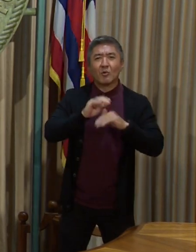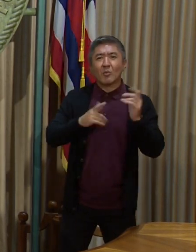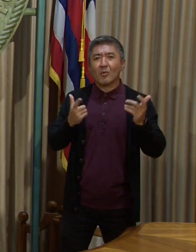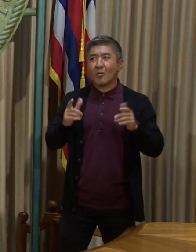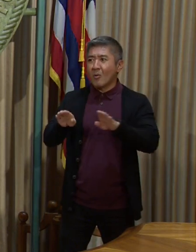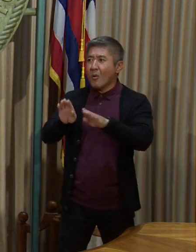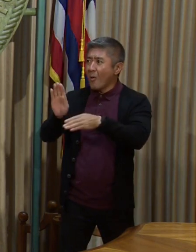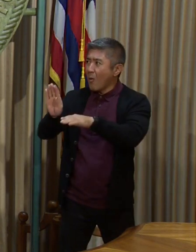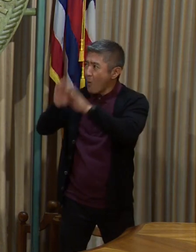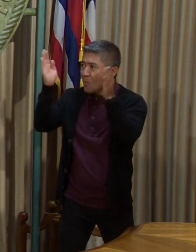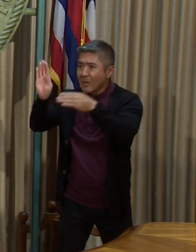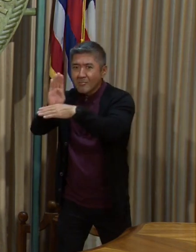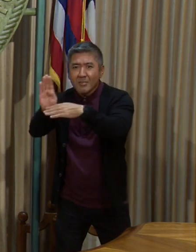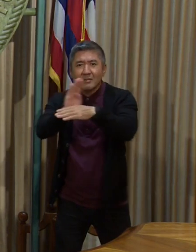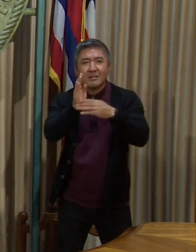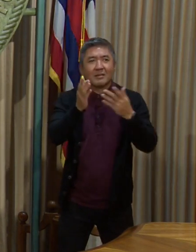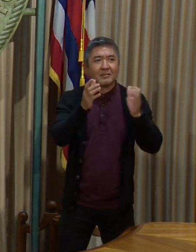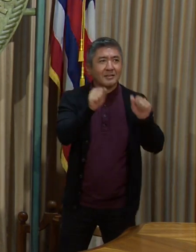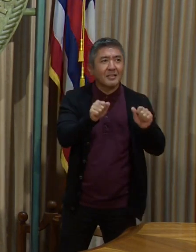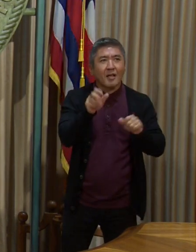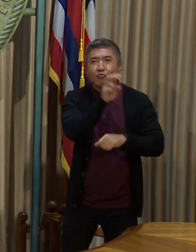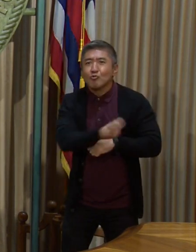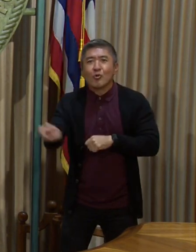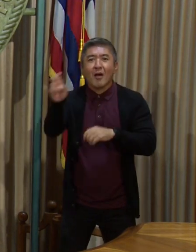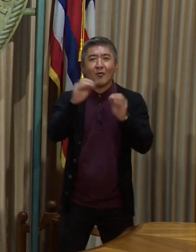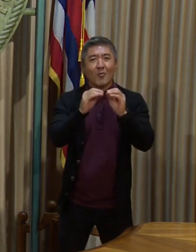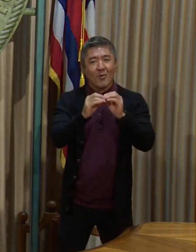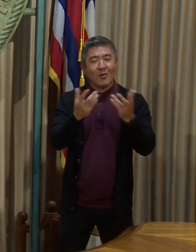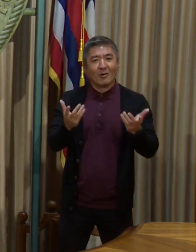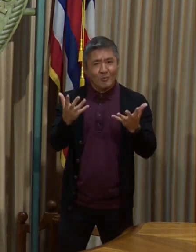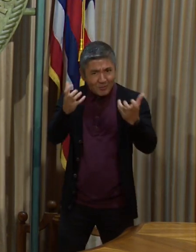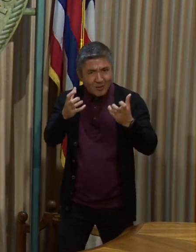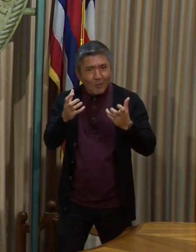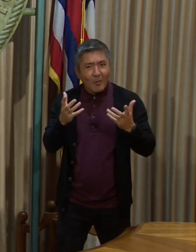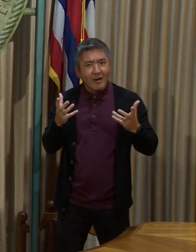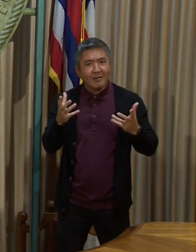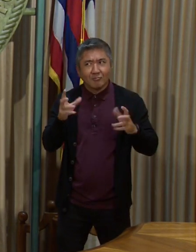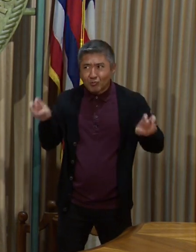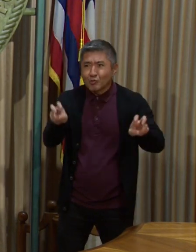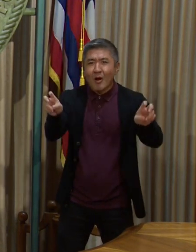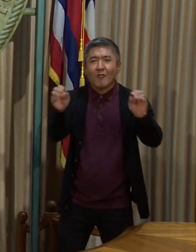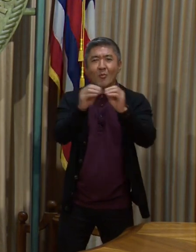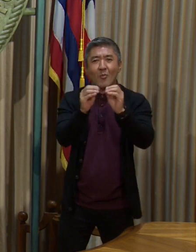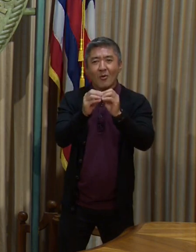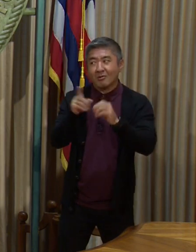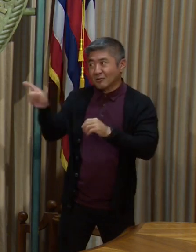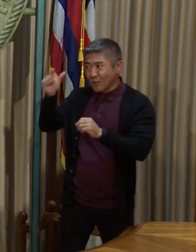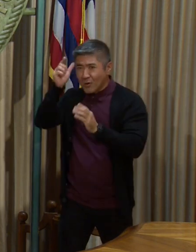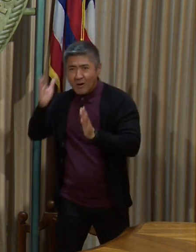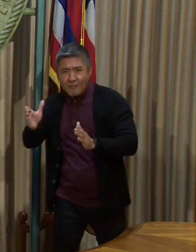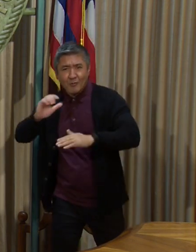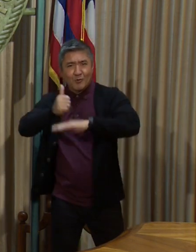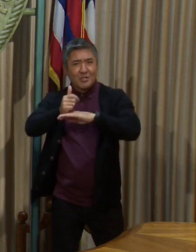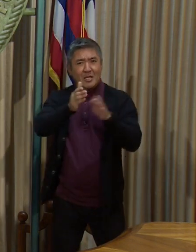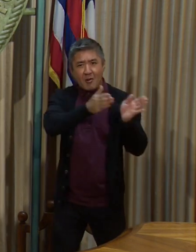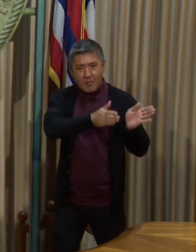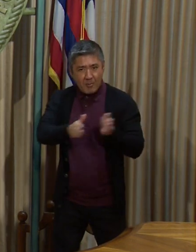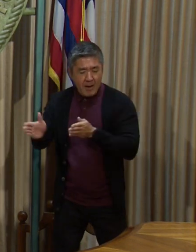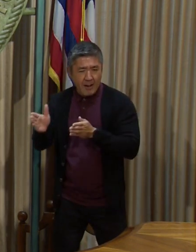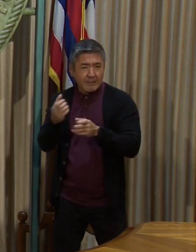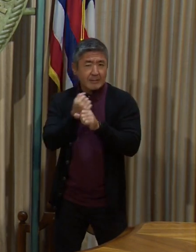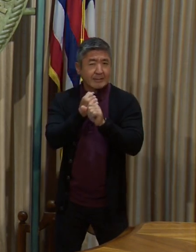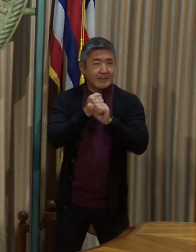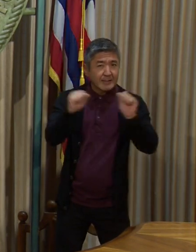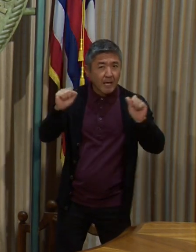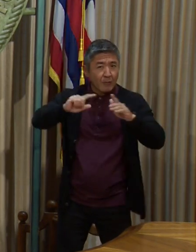people really want to travel. We know that. So the governor tasked us with a plan, put together something that would be safe so we could travel at first safely in